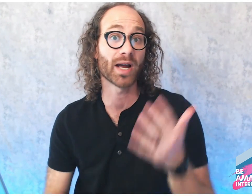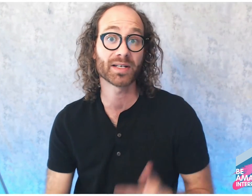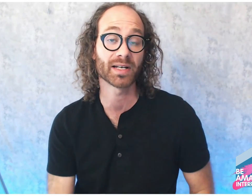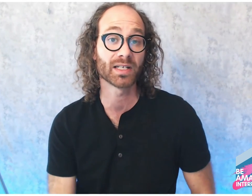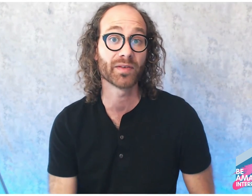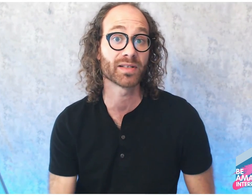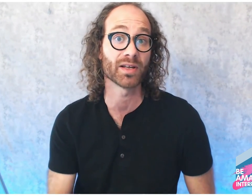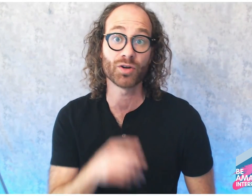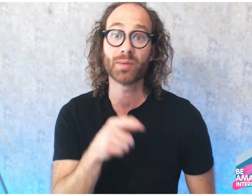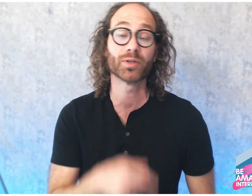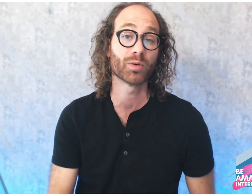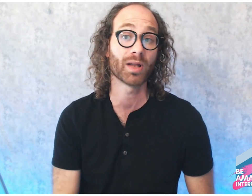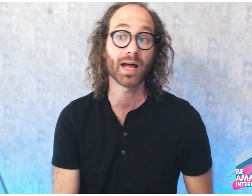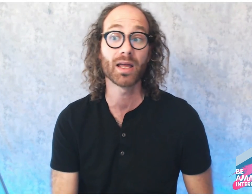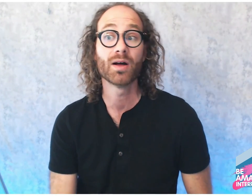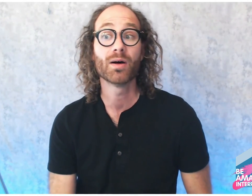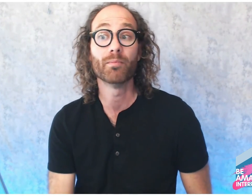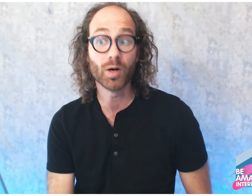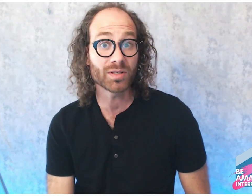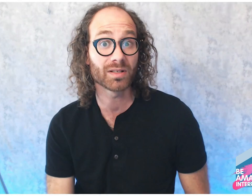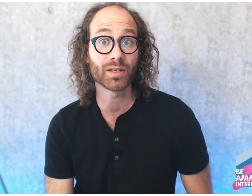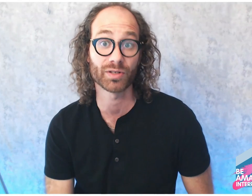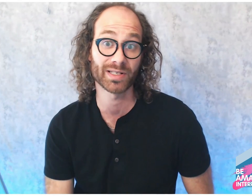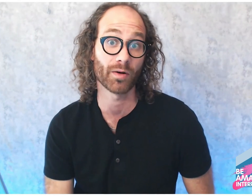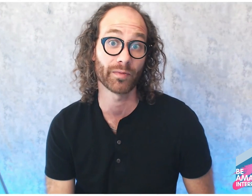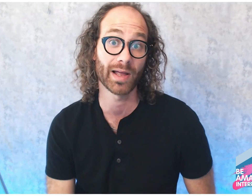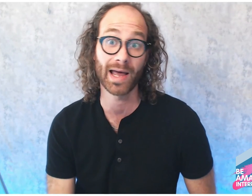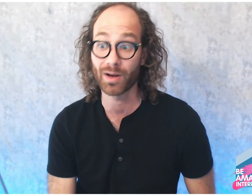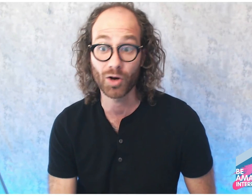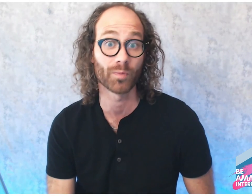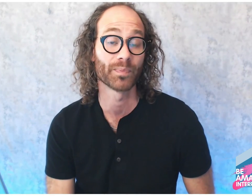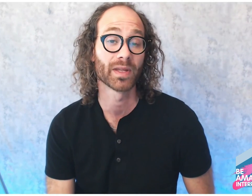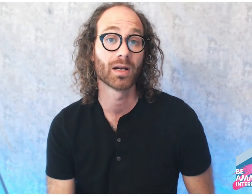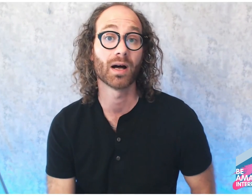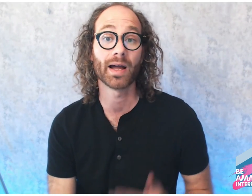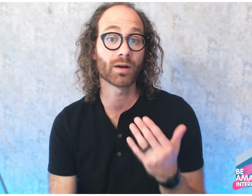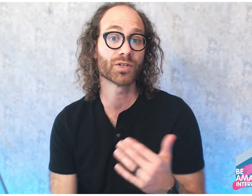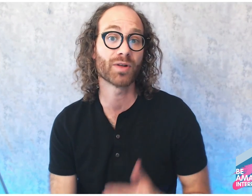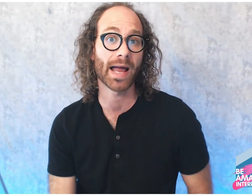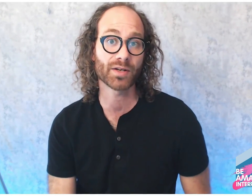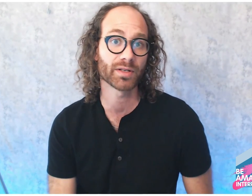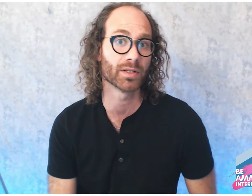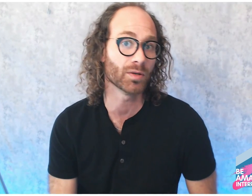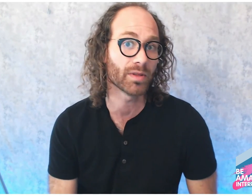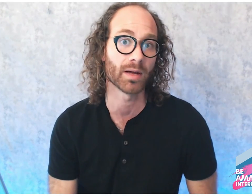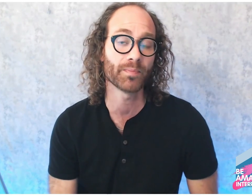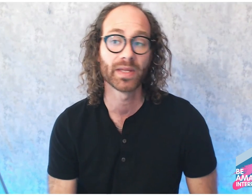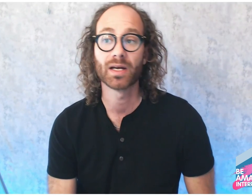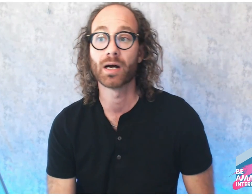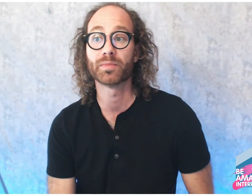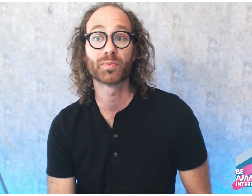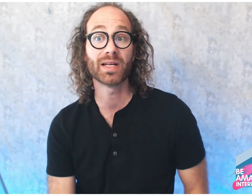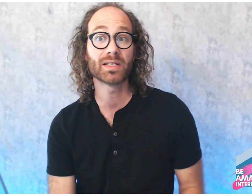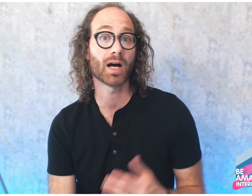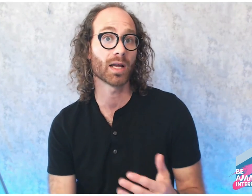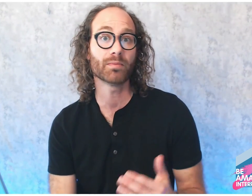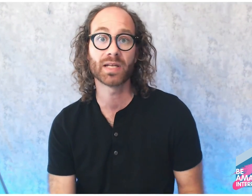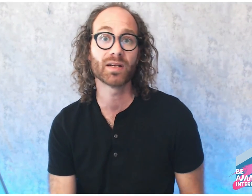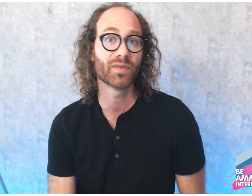activities that you're able to apply mostly yourself at home. I encourage you to actually do them. Spend time, 10 to 15